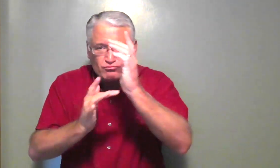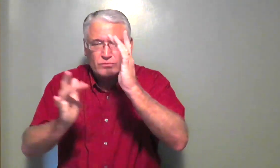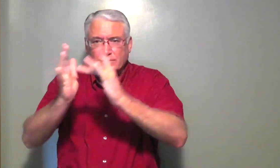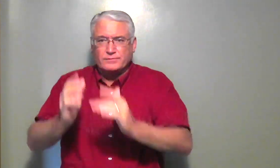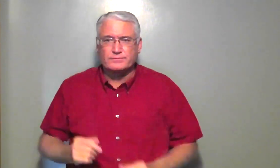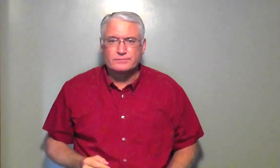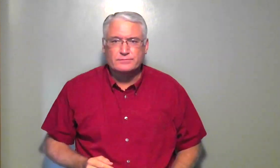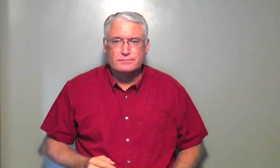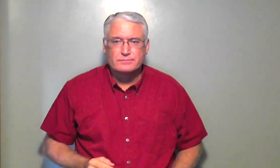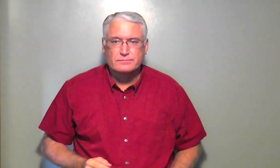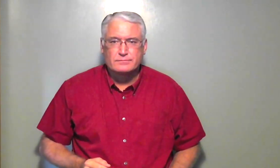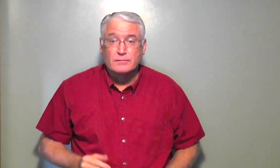to Jesus.